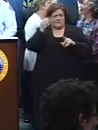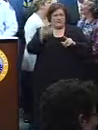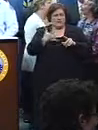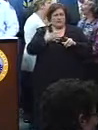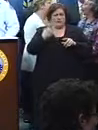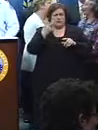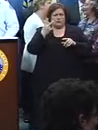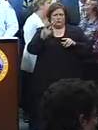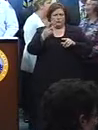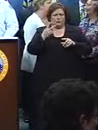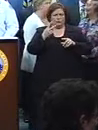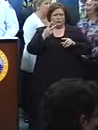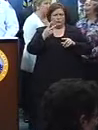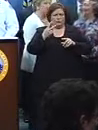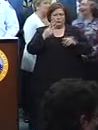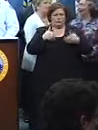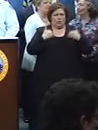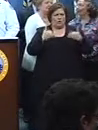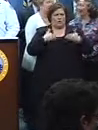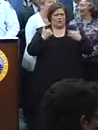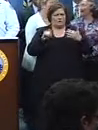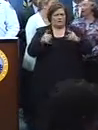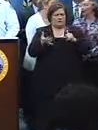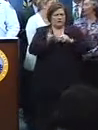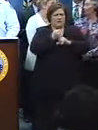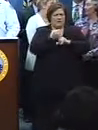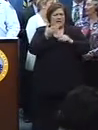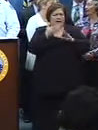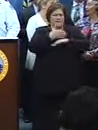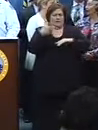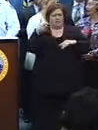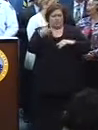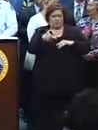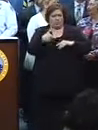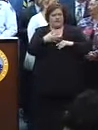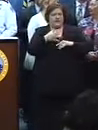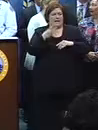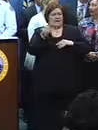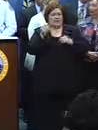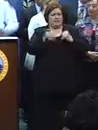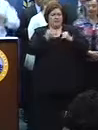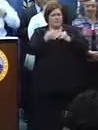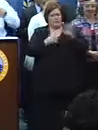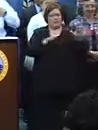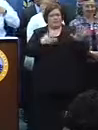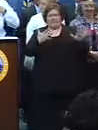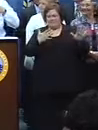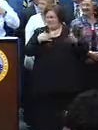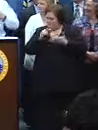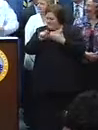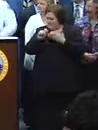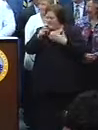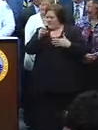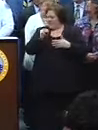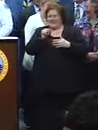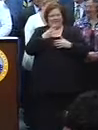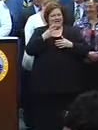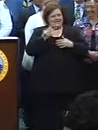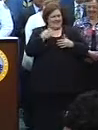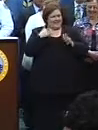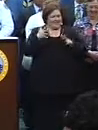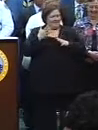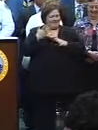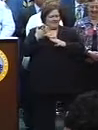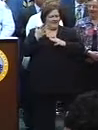juveniles that you asked me last night following the season. And finally... Oh, wait, let me get my pen out. And I'll leave you